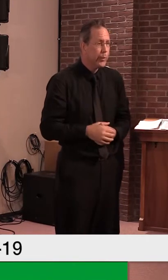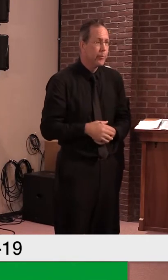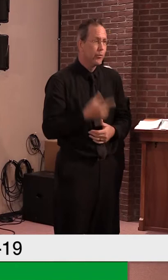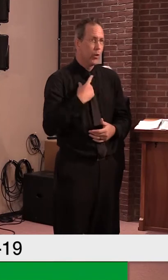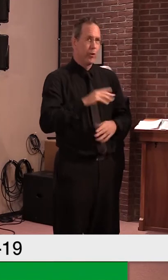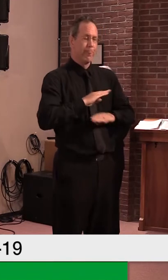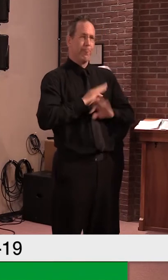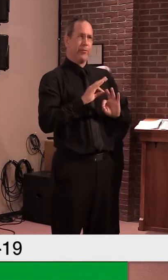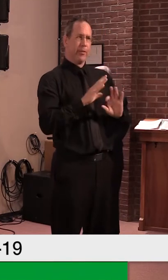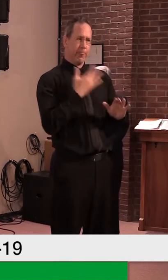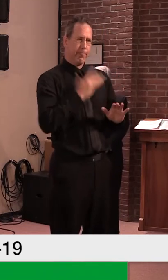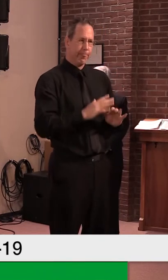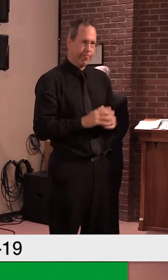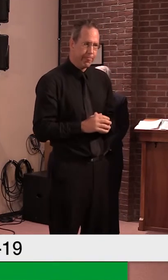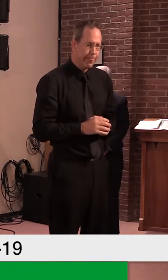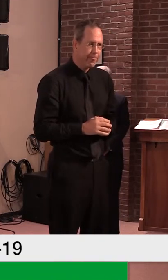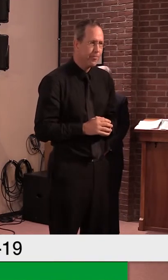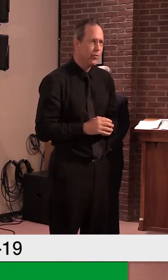in time.